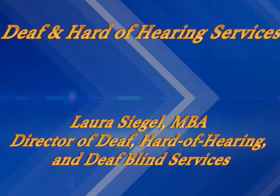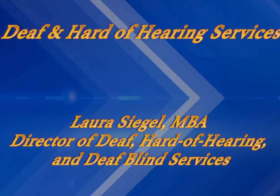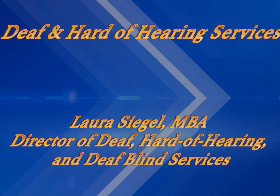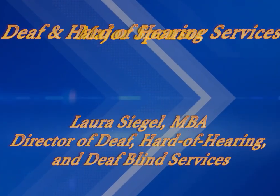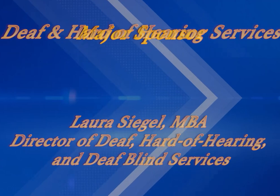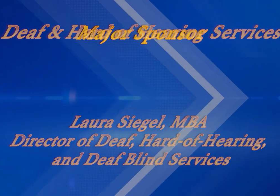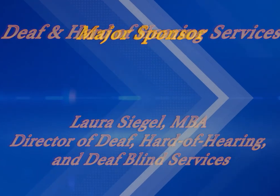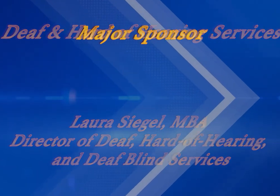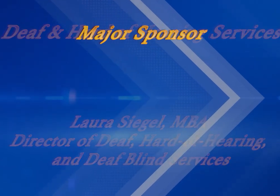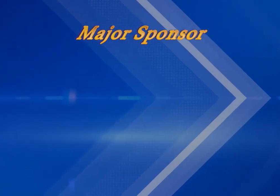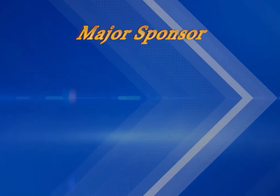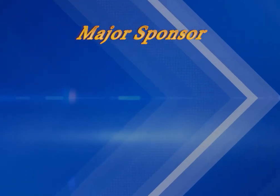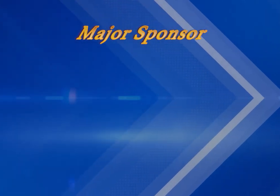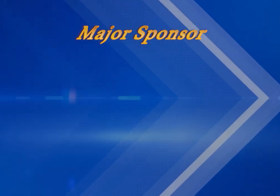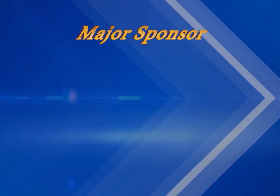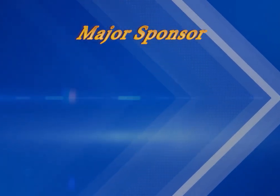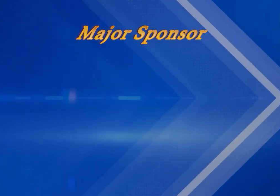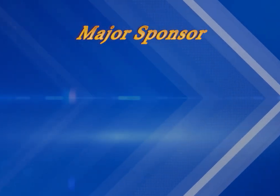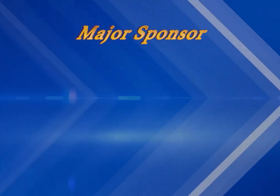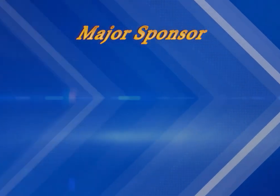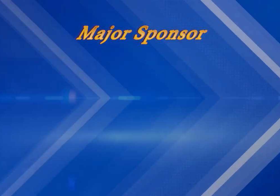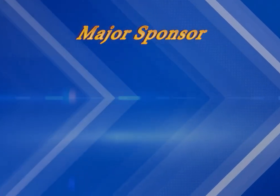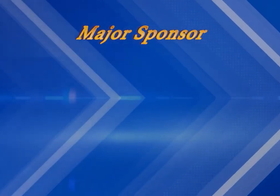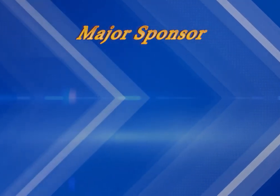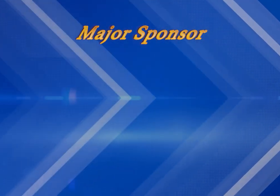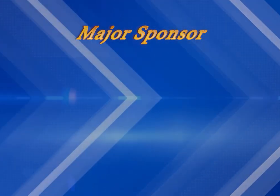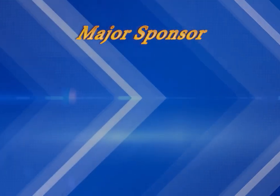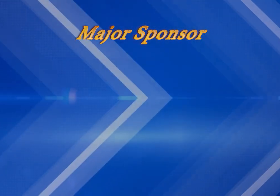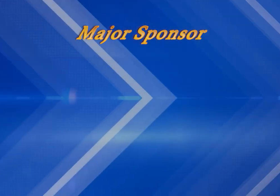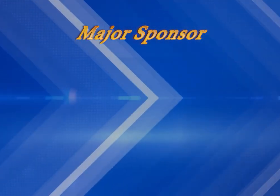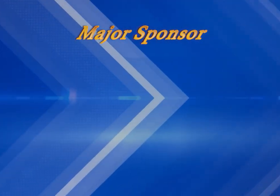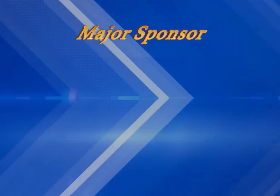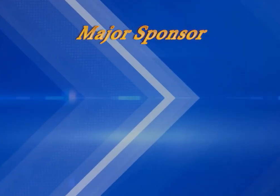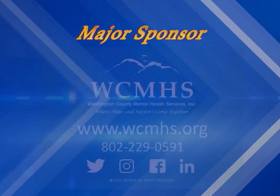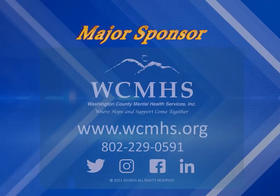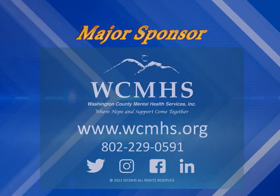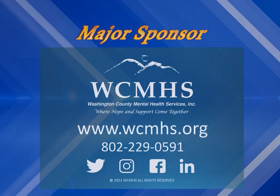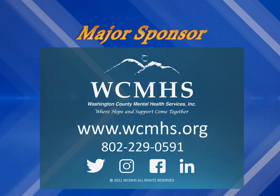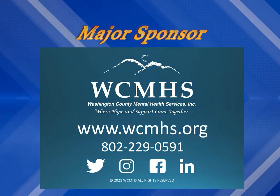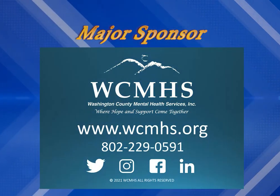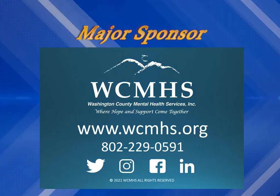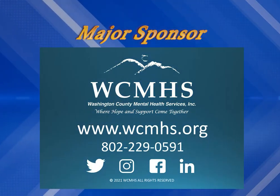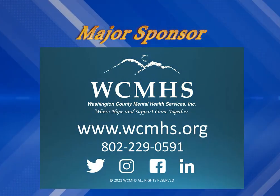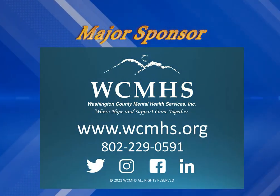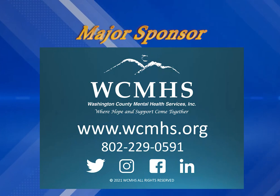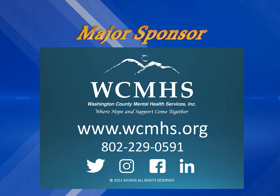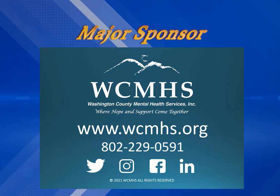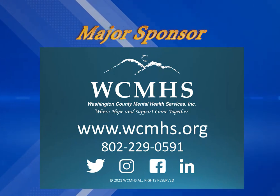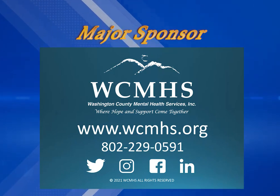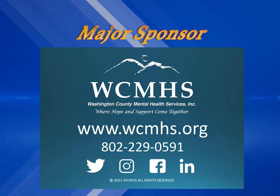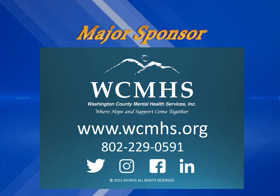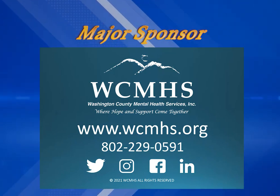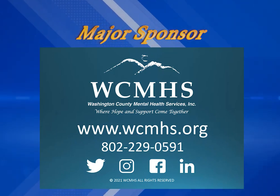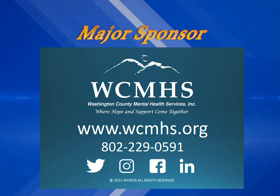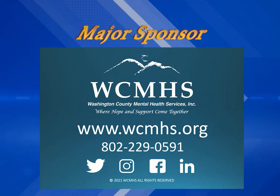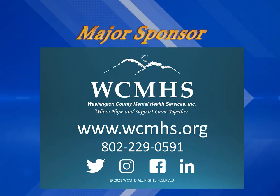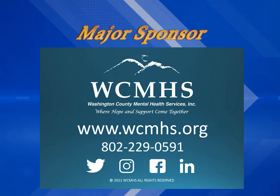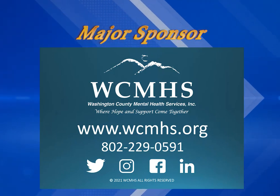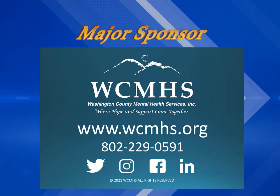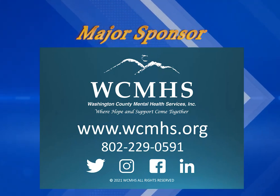Major sponsors for Ableton on Air include Washington County Meadow Health, where hope